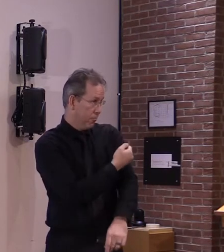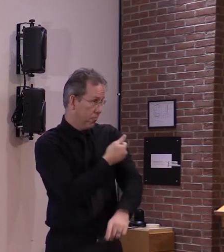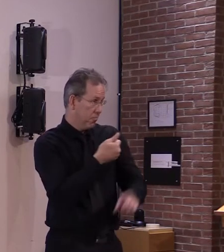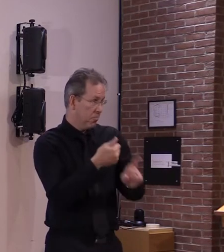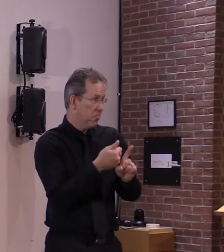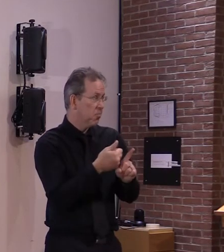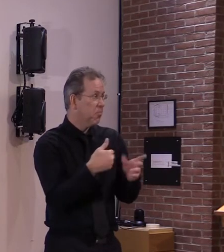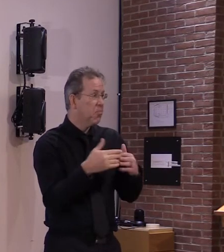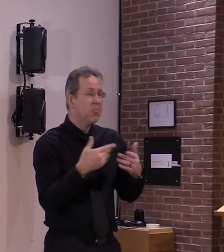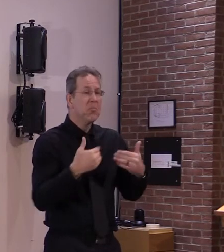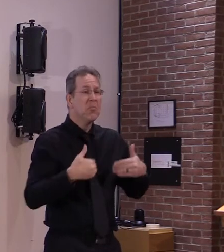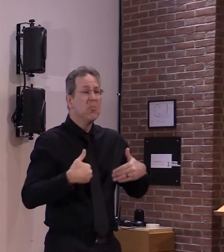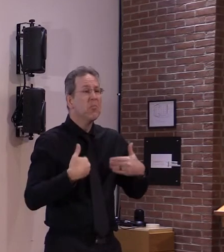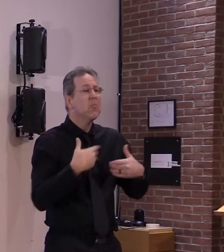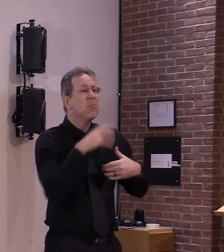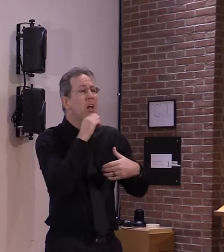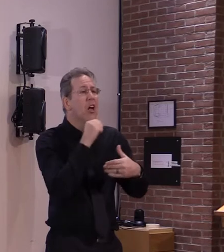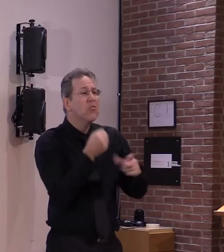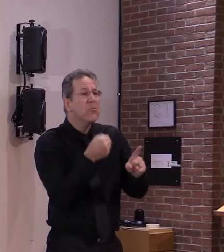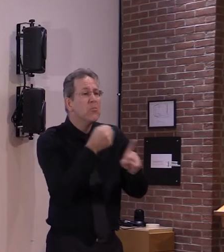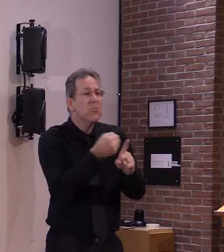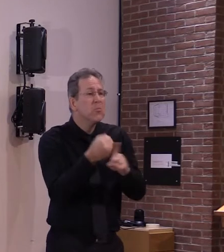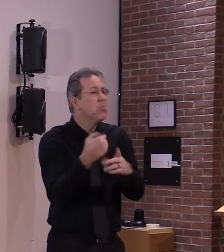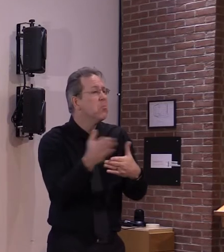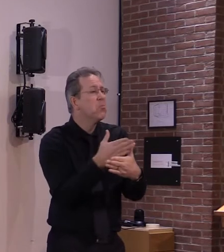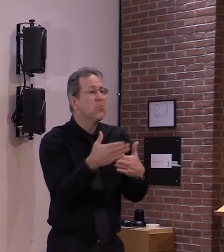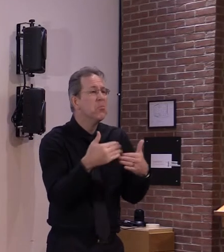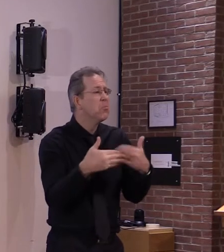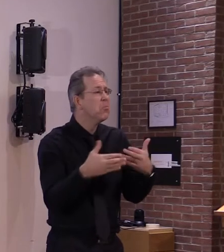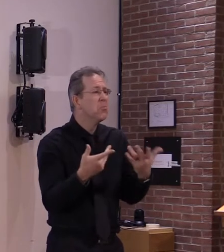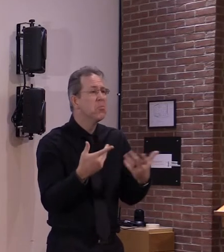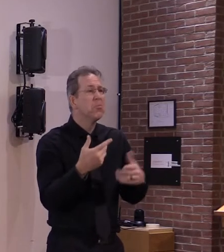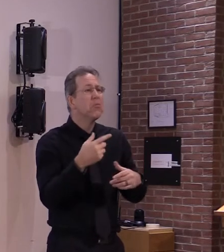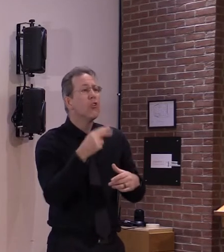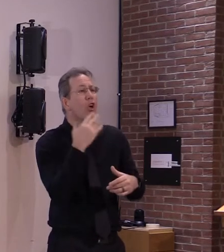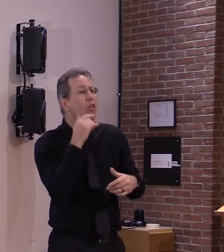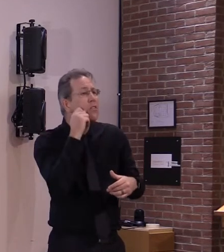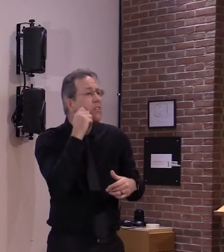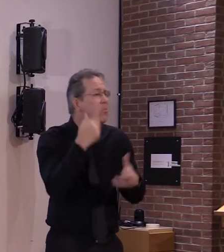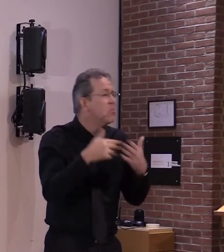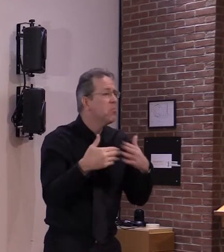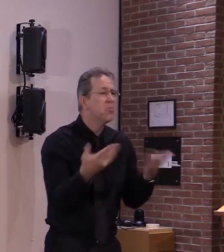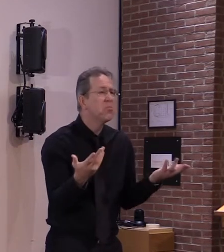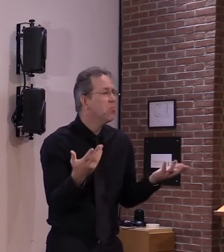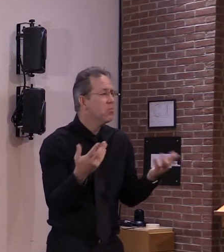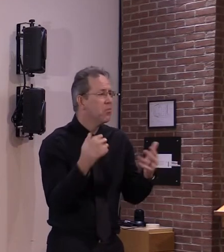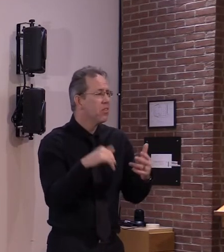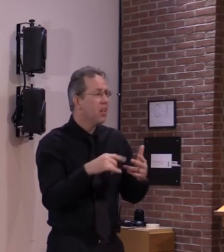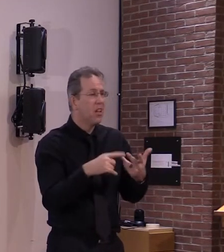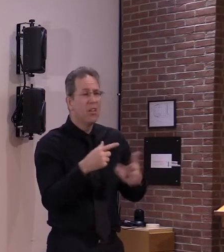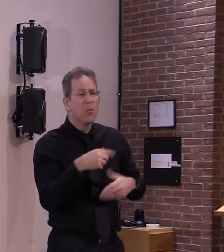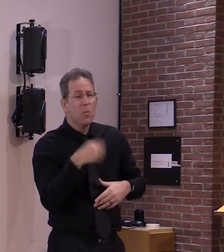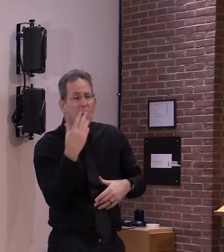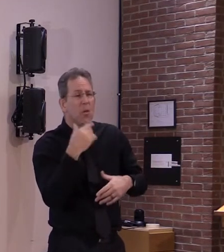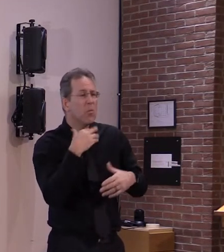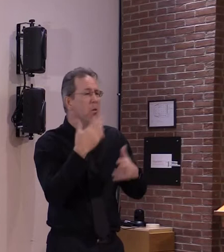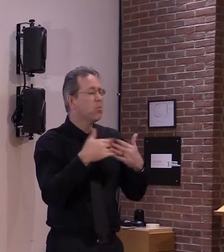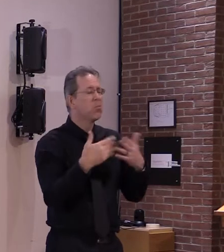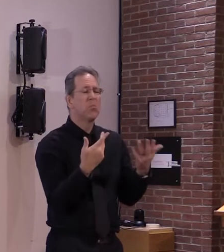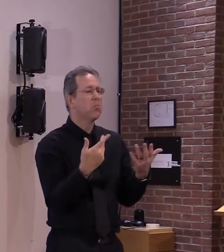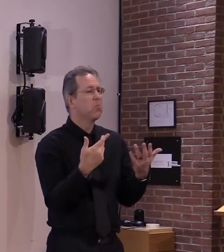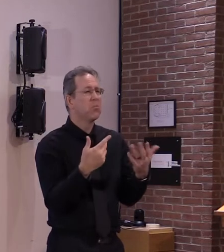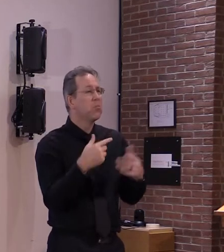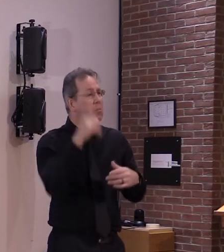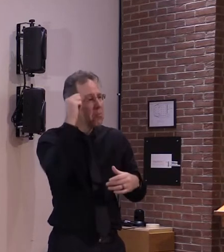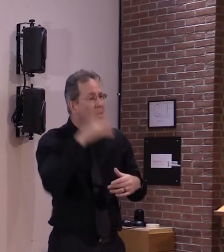didn't seem to matter if you were one race or another race those are all very